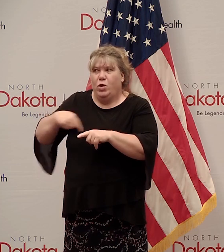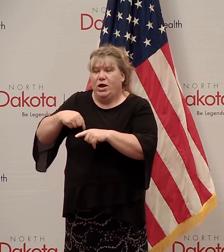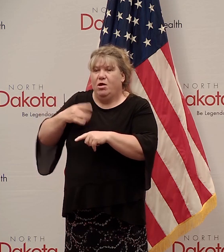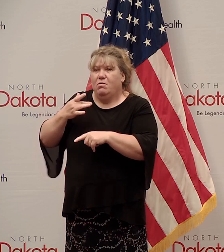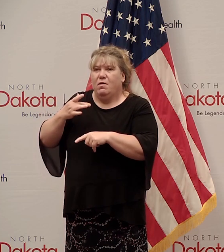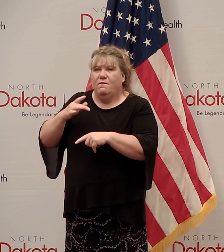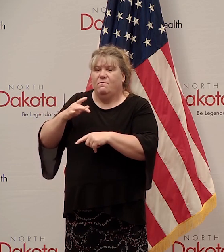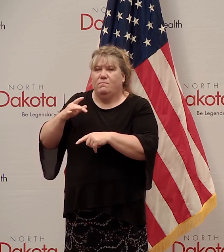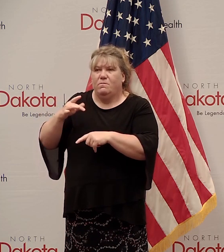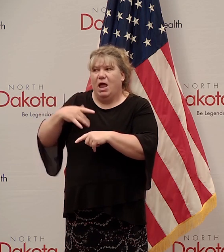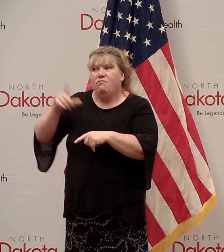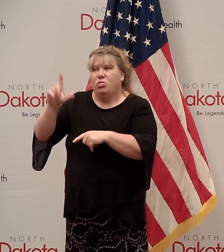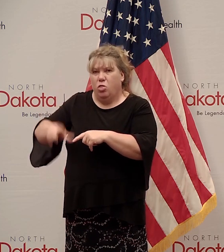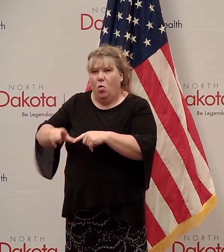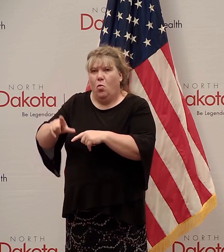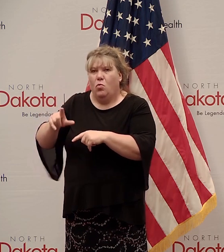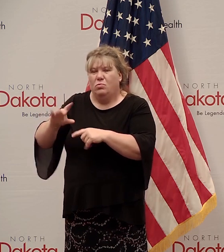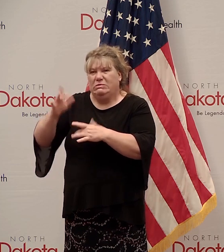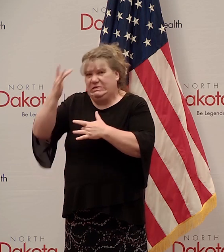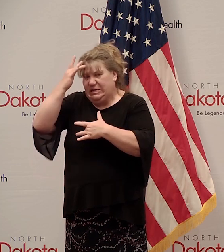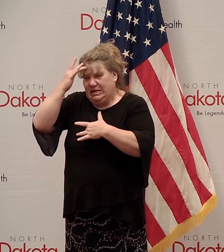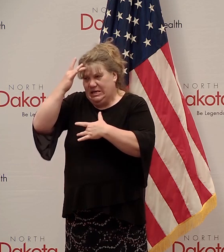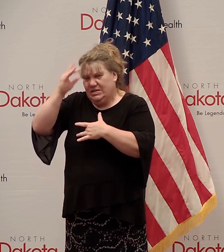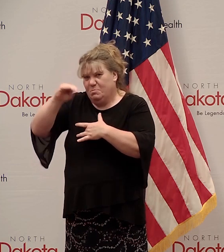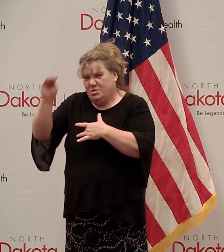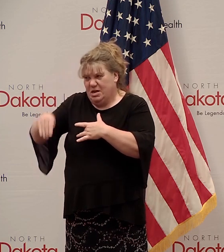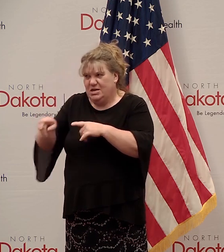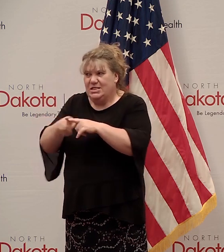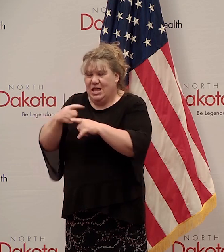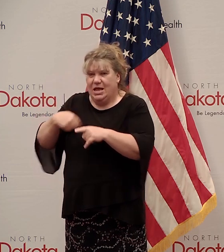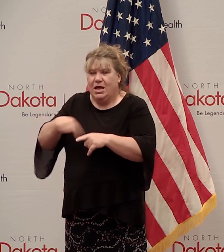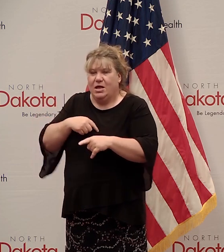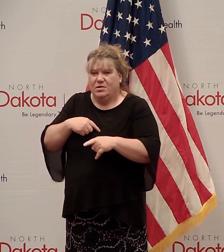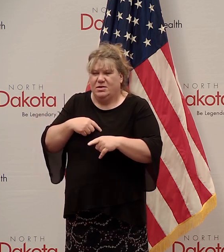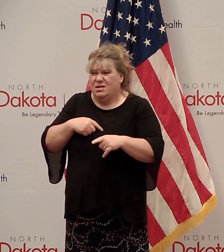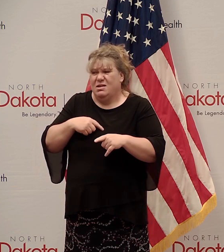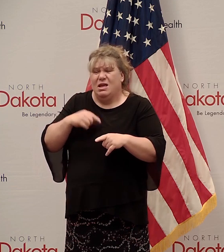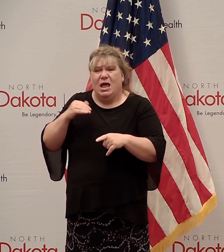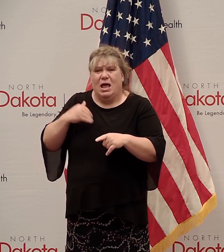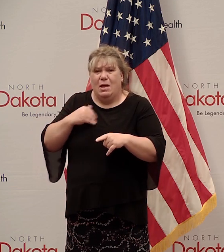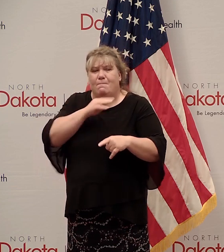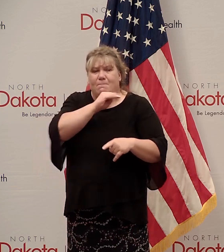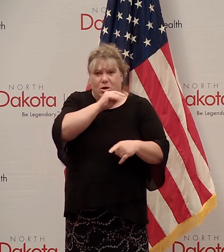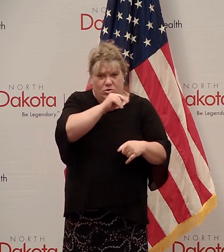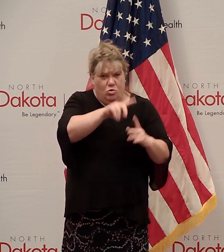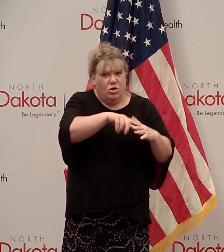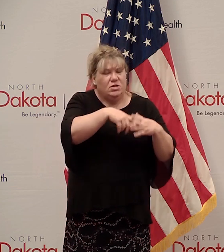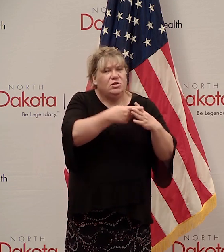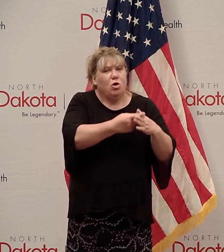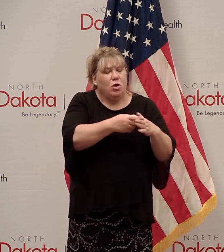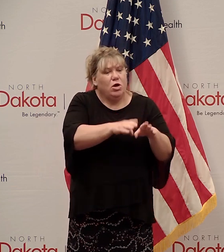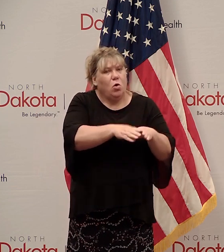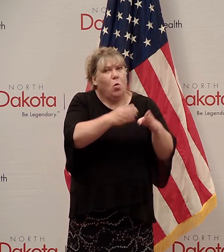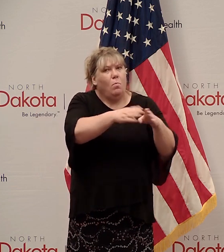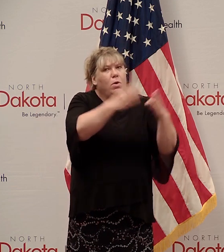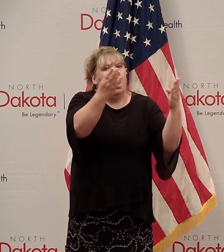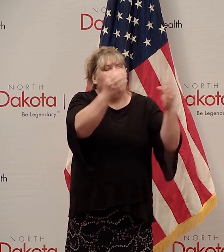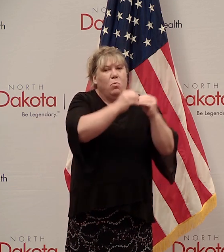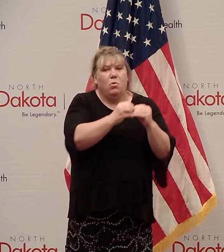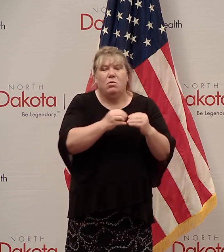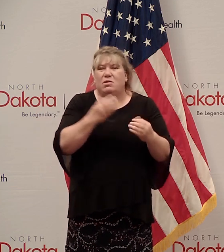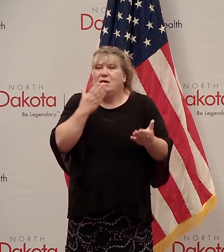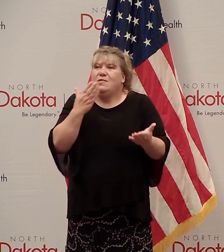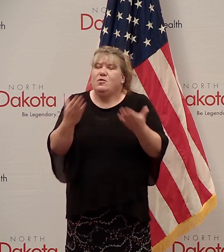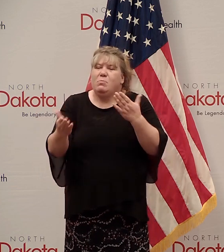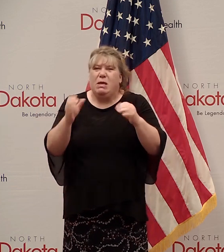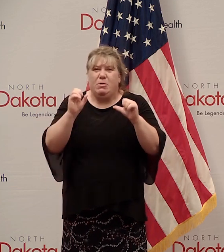rates than we do. So we've got a great neighborhood here to speak of. And I think, you know, Minnesota is starting to loosen up a few things. There